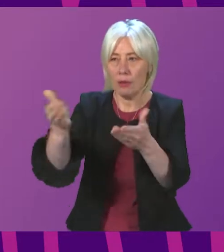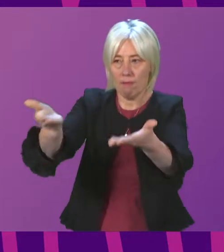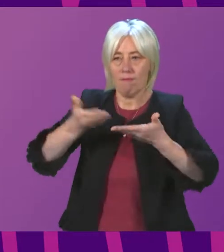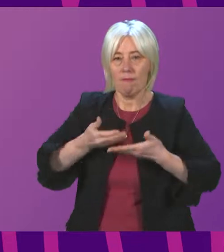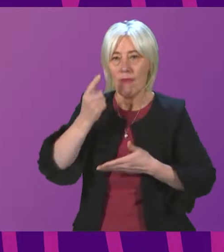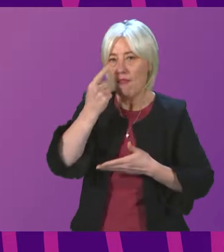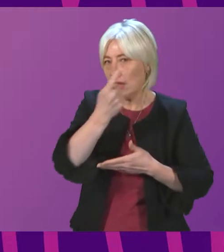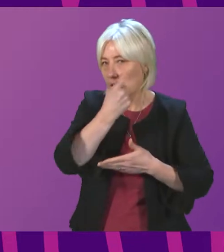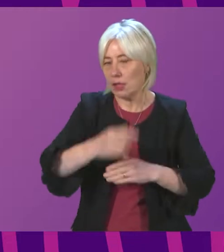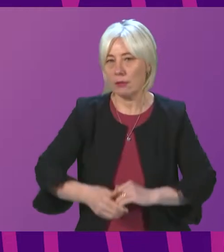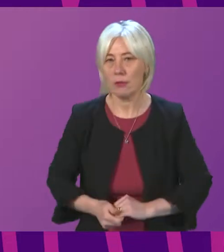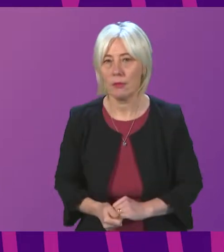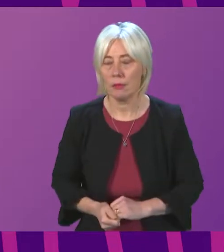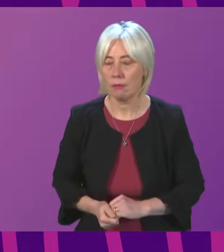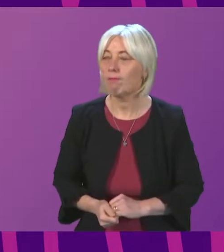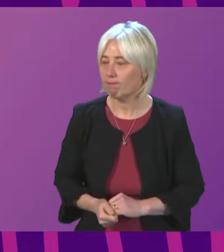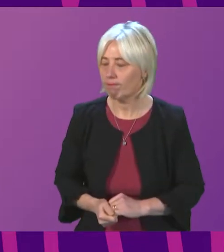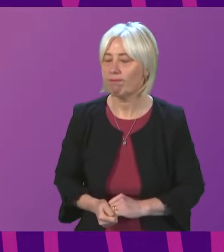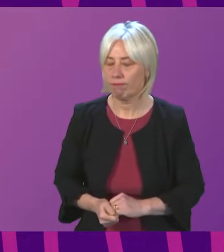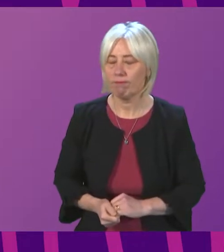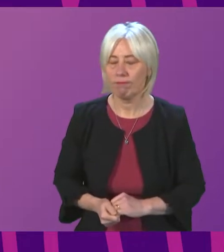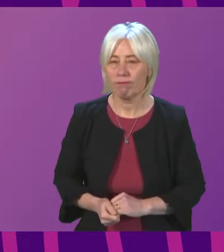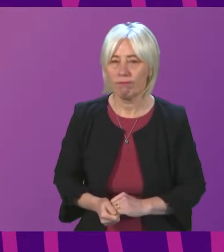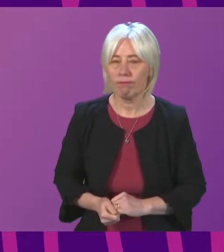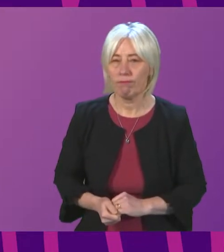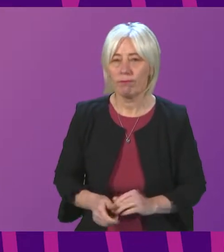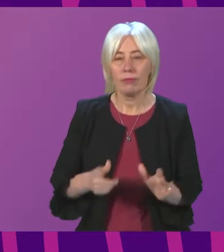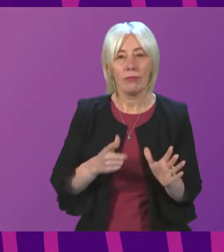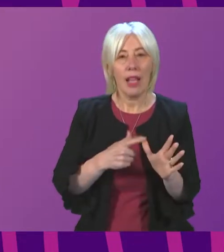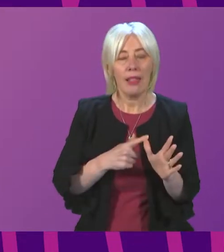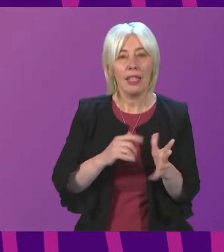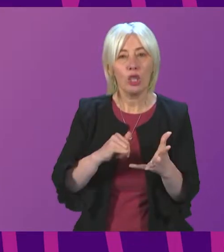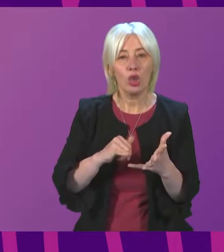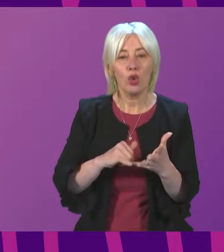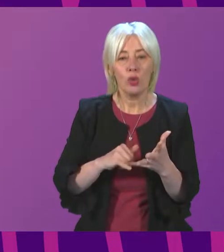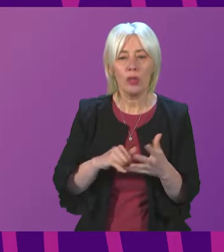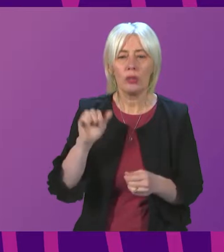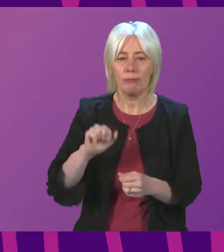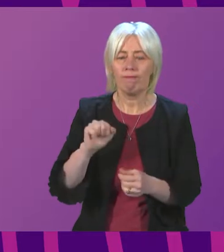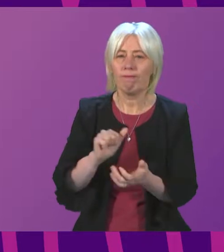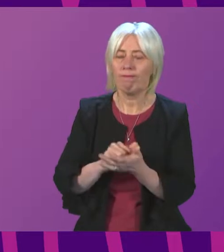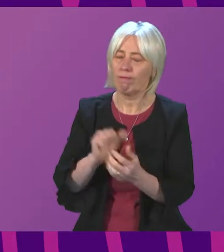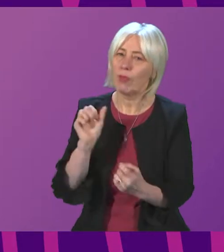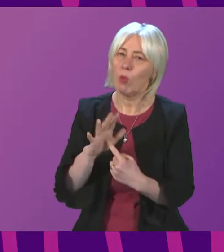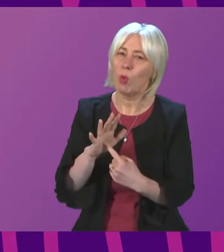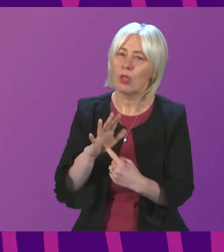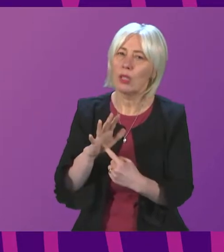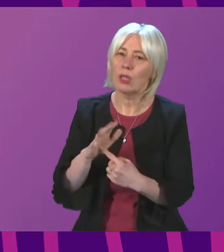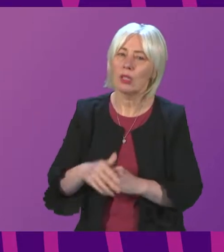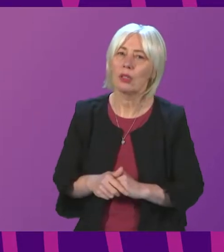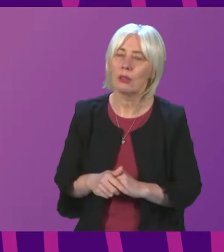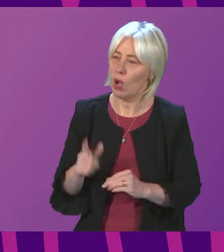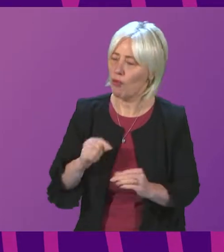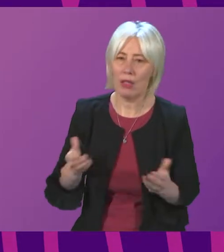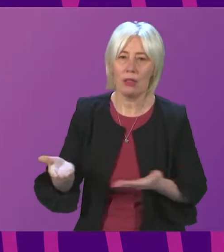thank you alexander stewart yes convener i think this this is very important i mean we we've we've